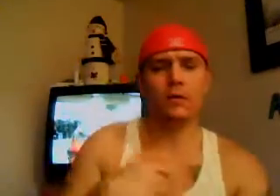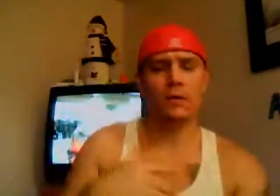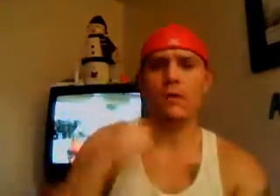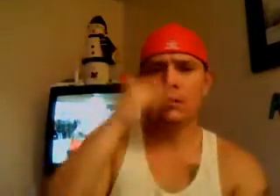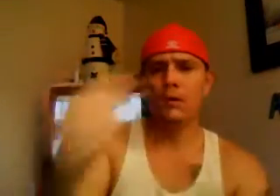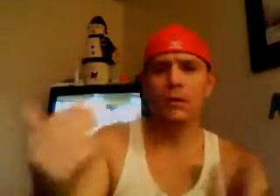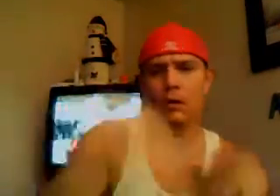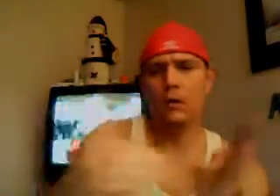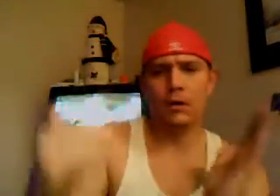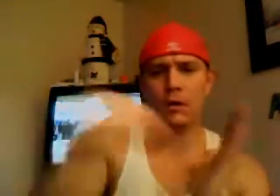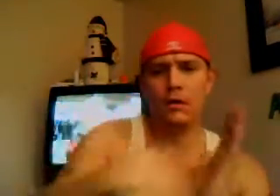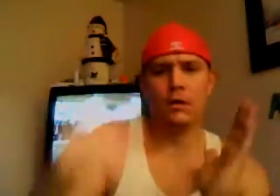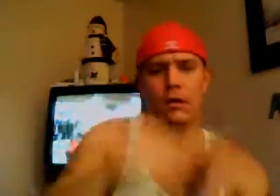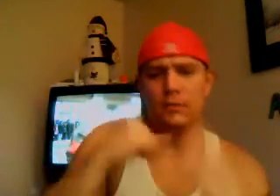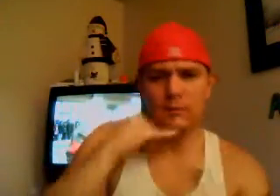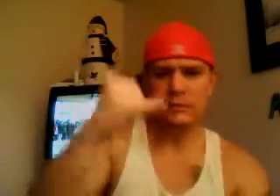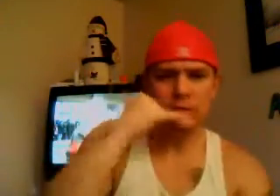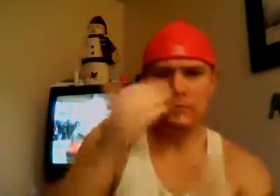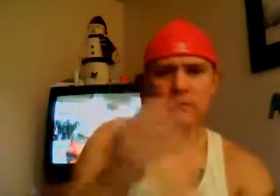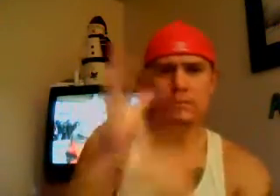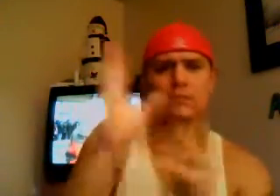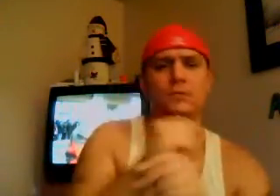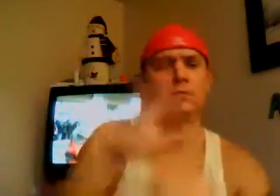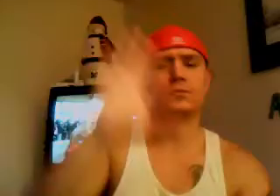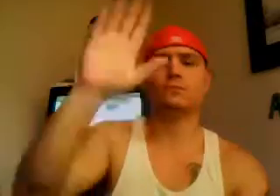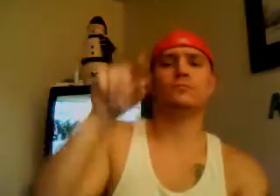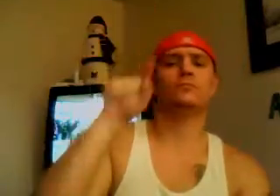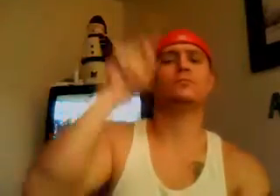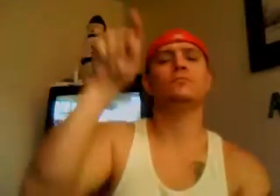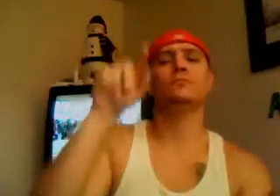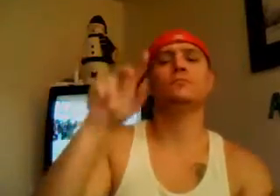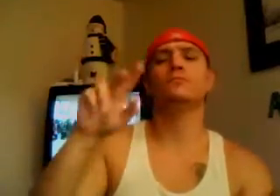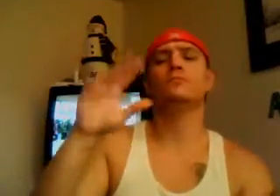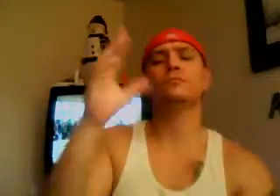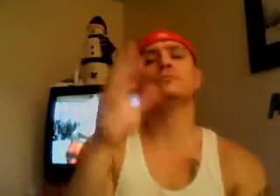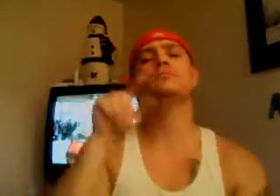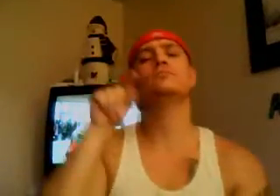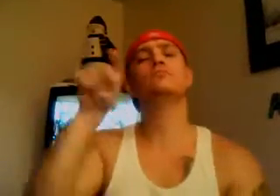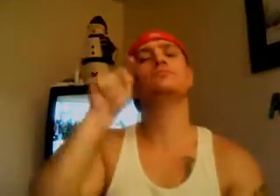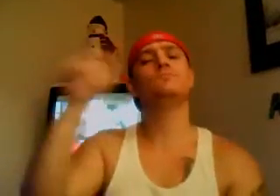asked him to keep it open in their memory. In Parkland, Bob Brown, and Carol 7, Iowa to Steve.